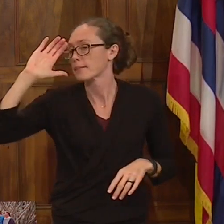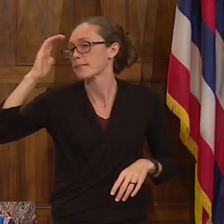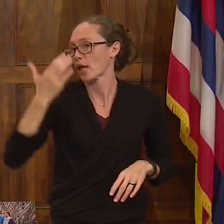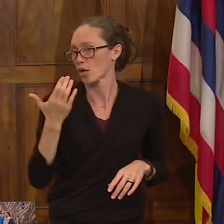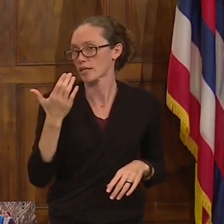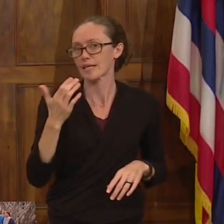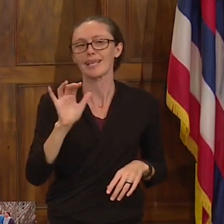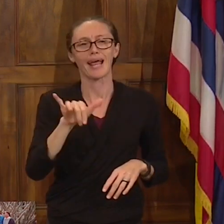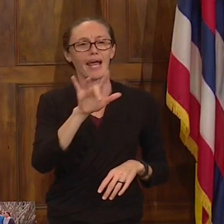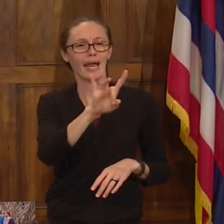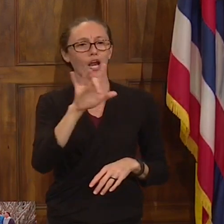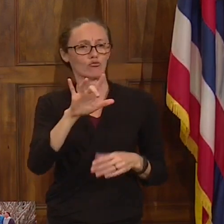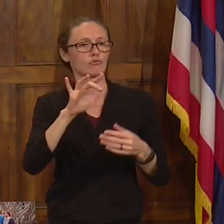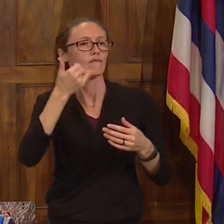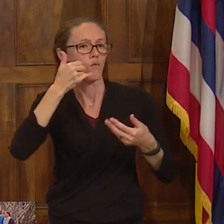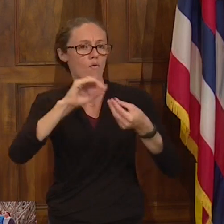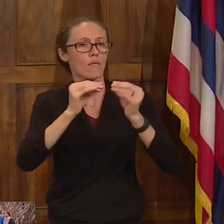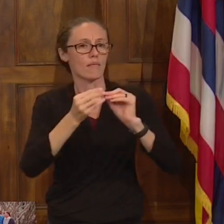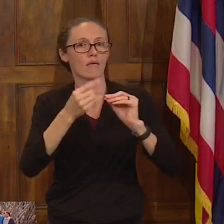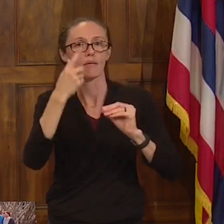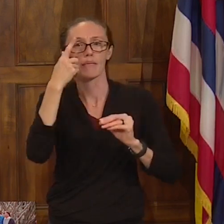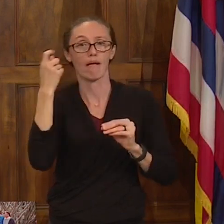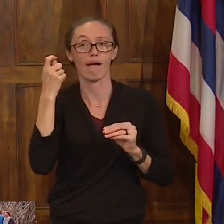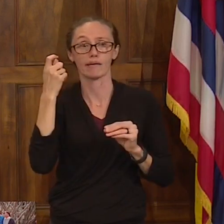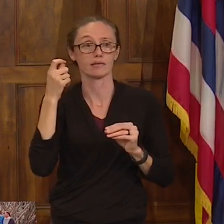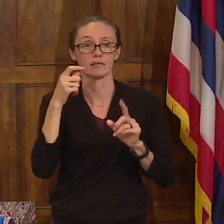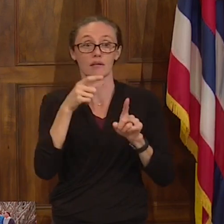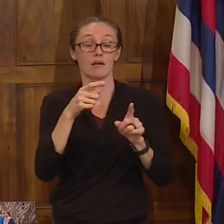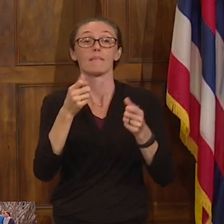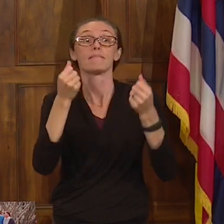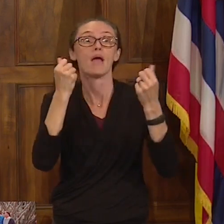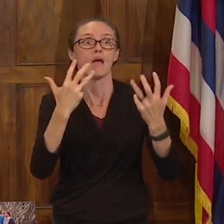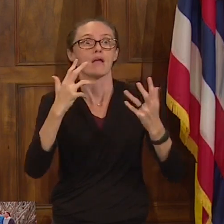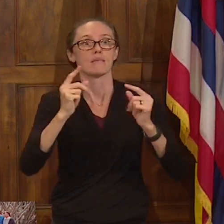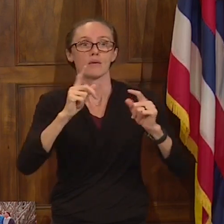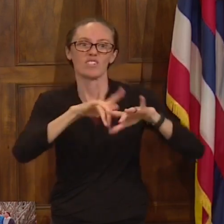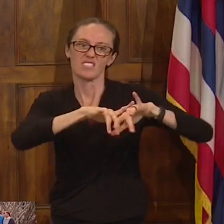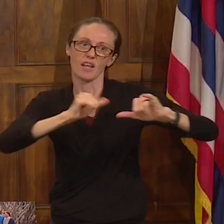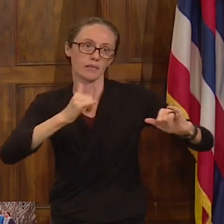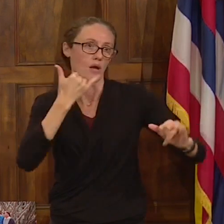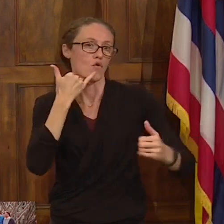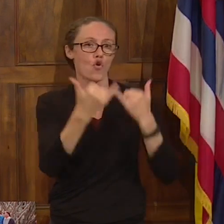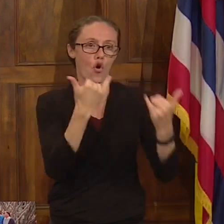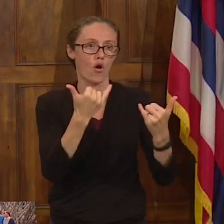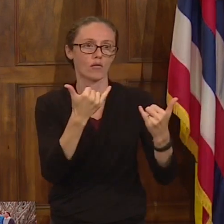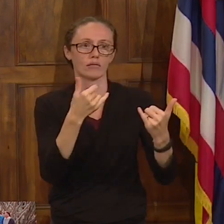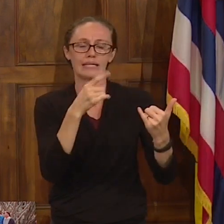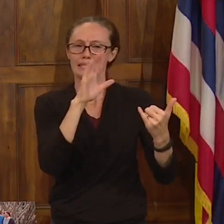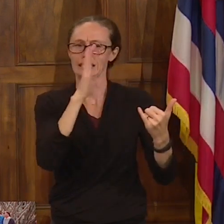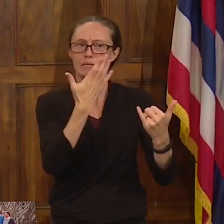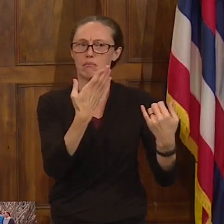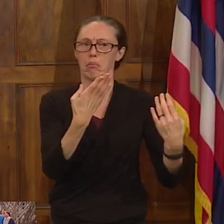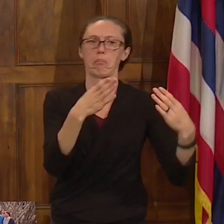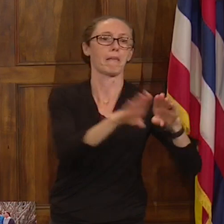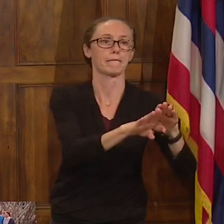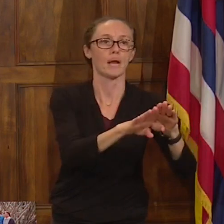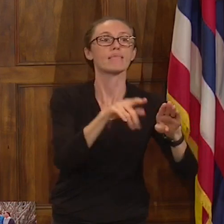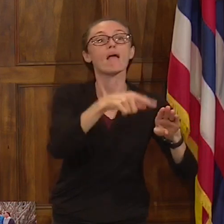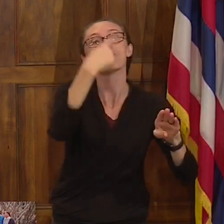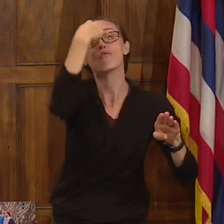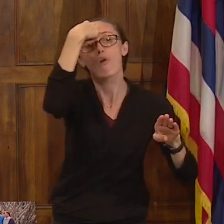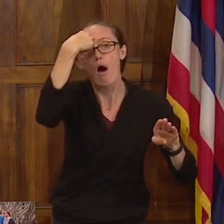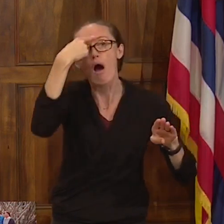the 800 number, because they received a rush of calls, was shut down, thinking that they were getting